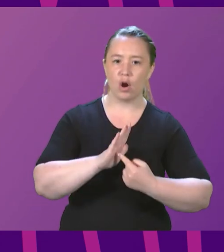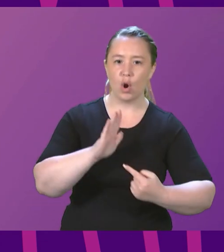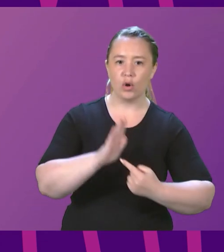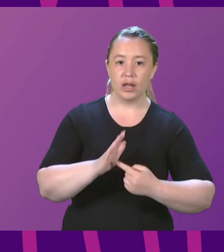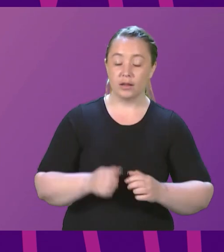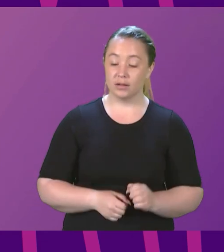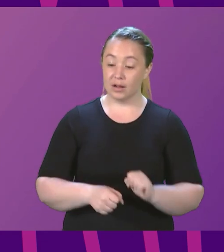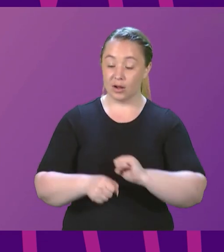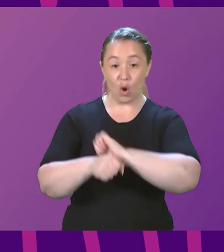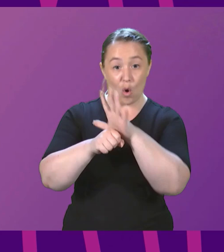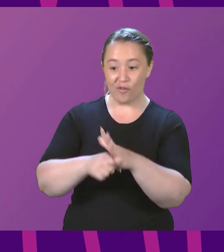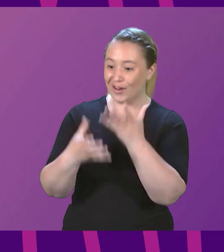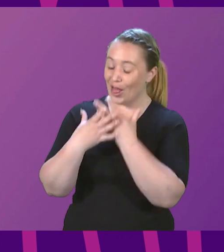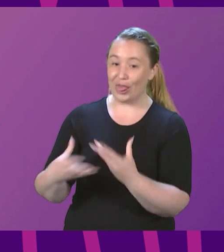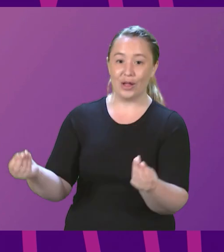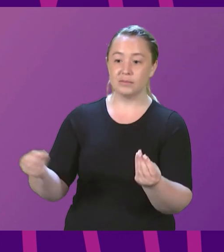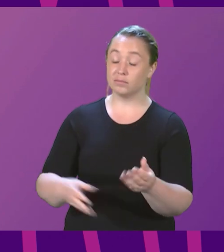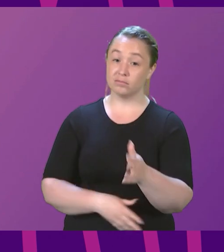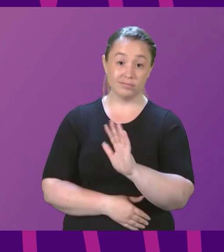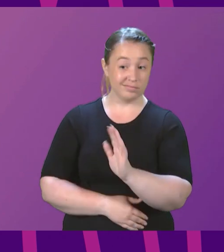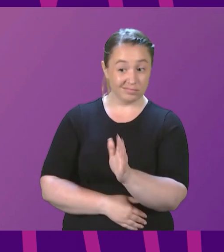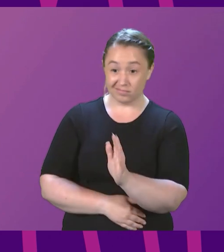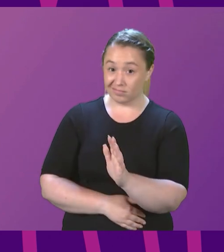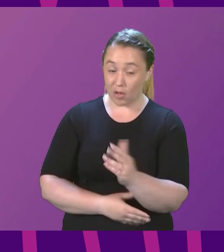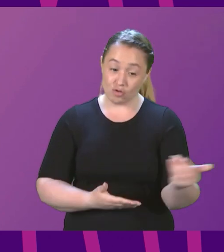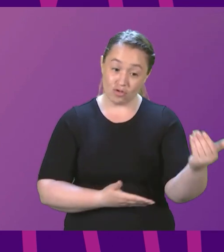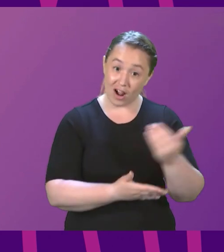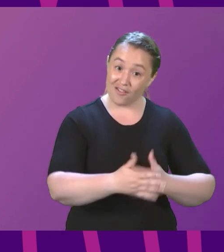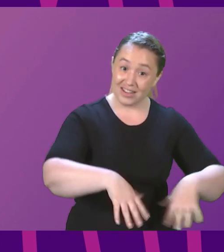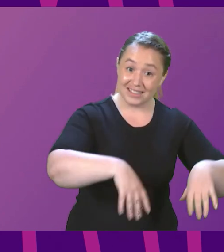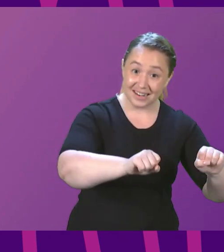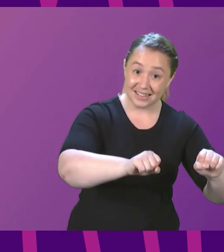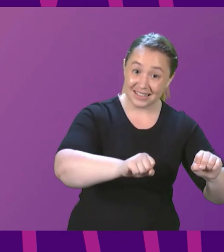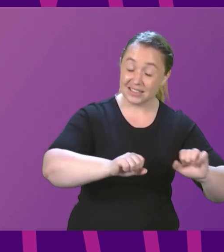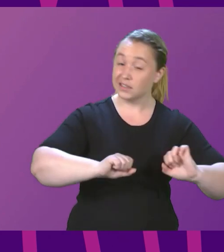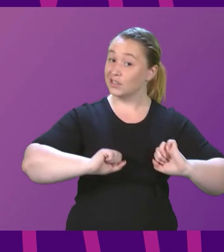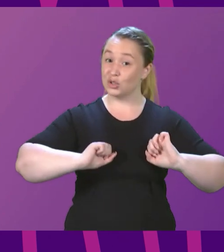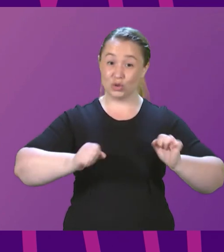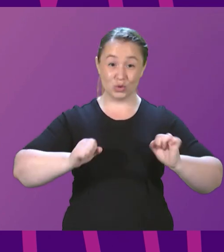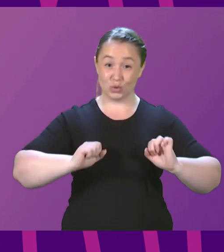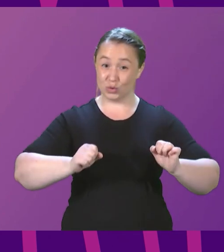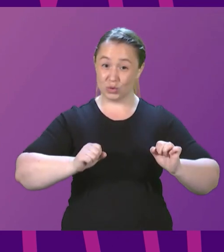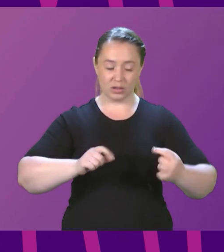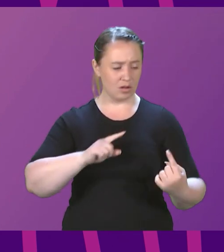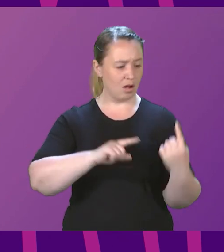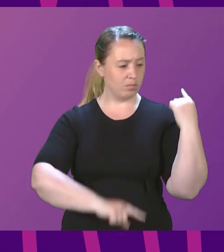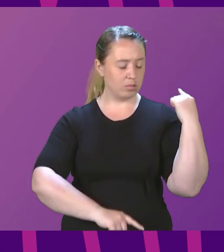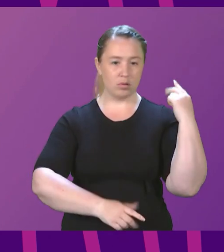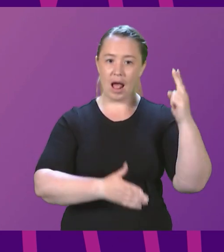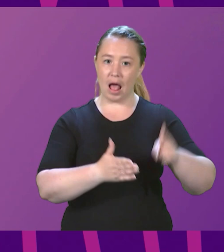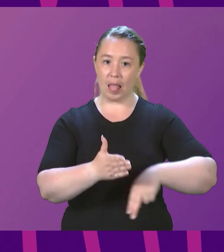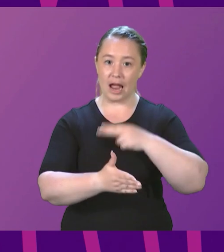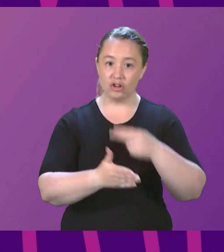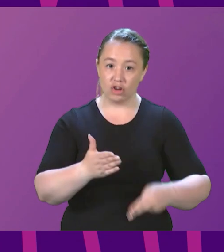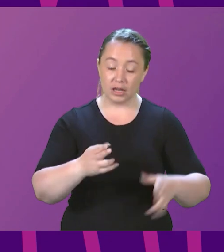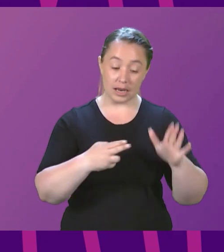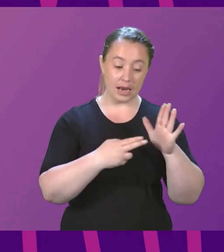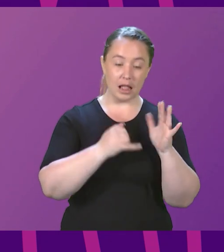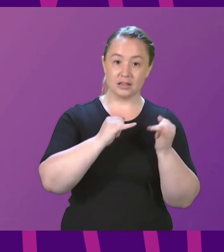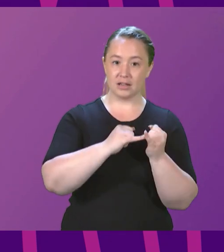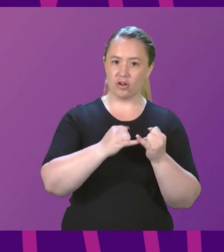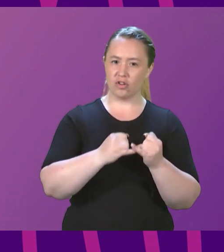hasn't gone away and our recovery hasn't even started. Since that election and when Nicola Sturgeon gave that pledge,